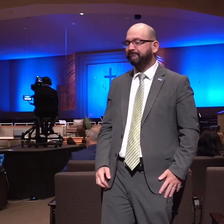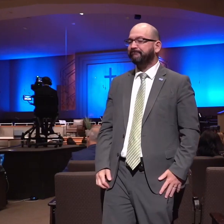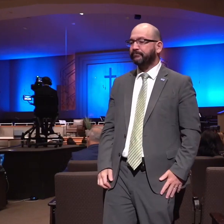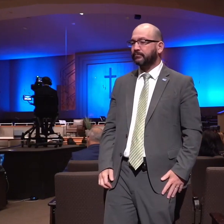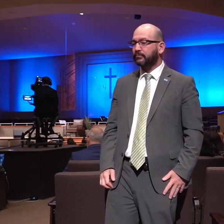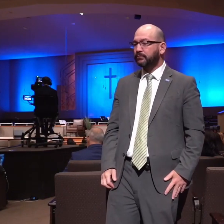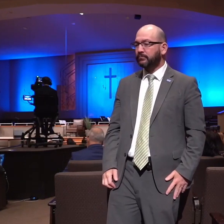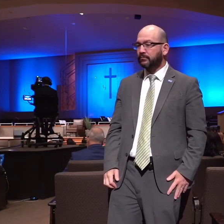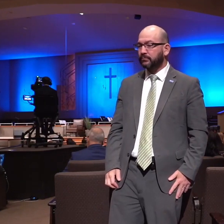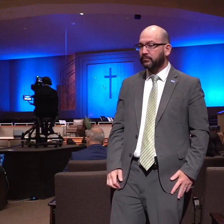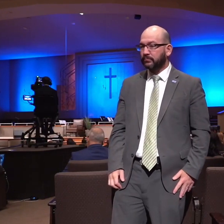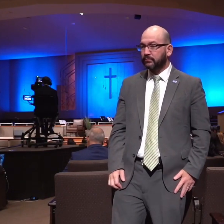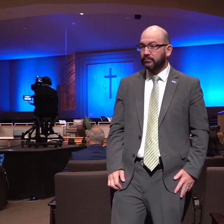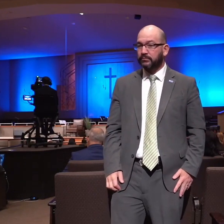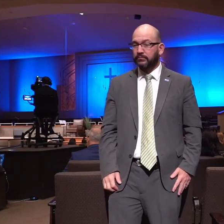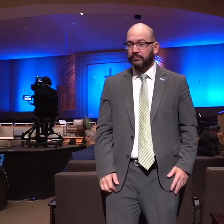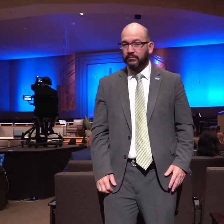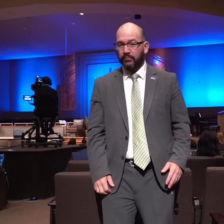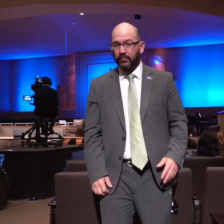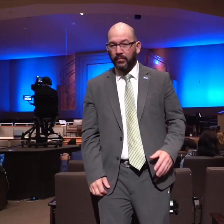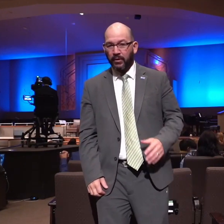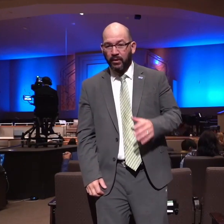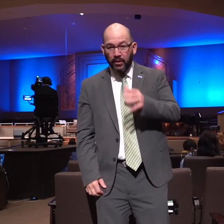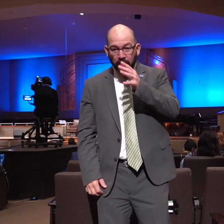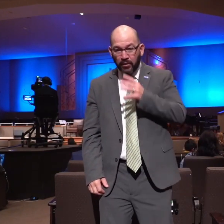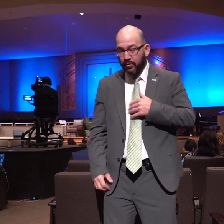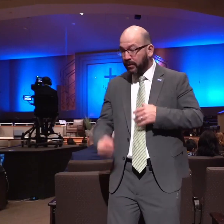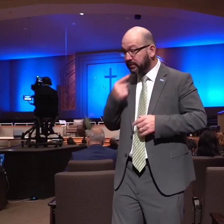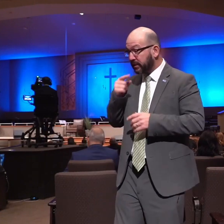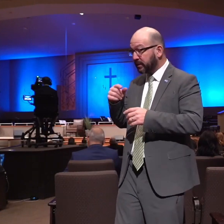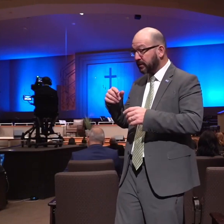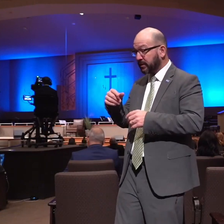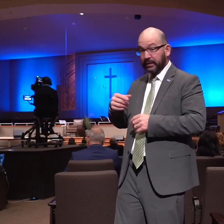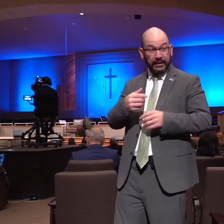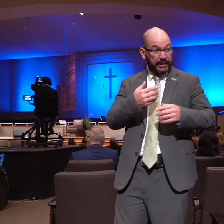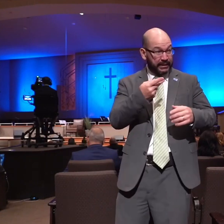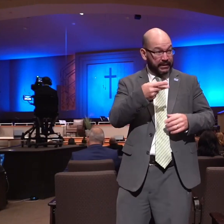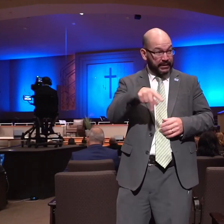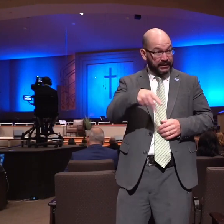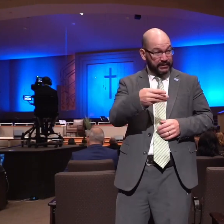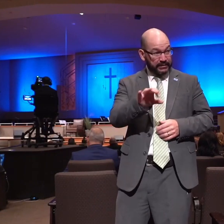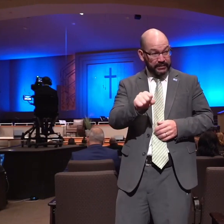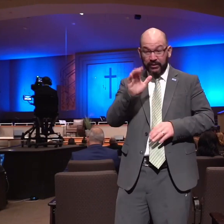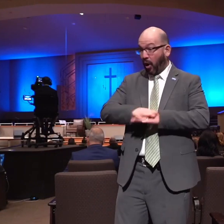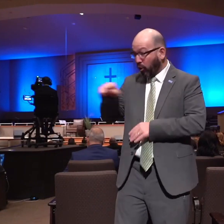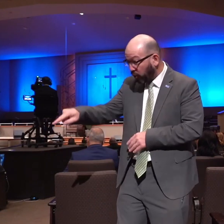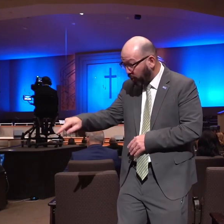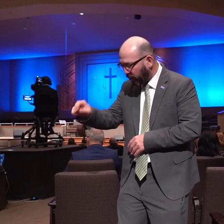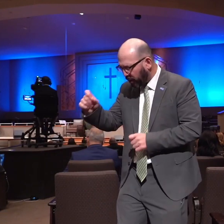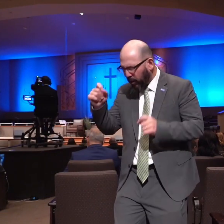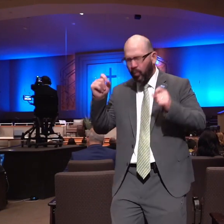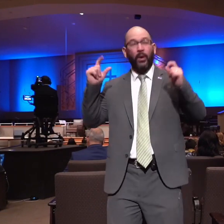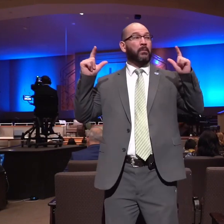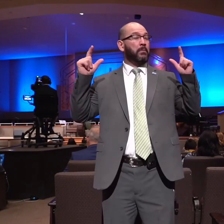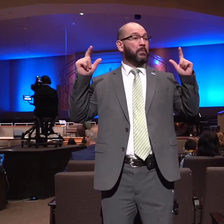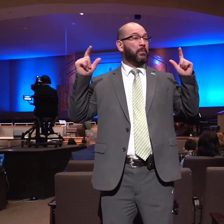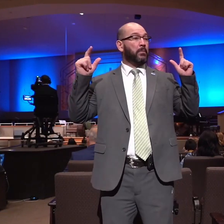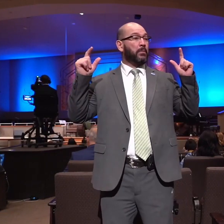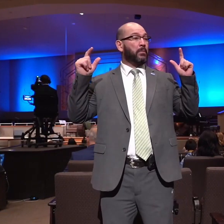said the philistines be upon thee samson and he awoke out of his sleep and